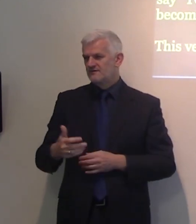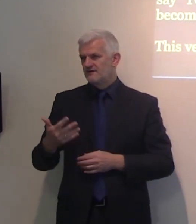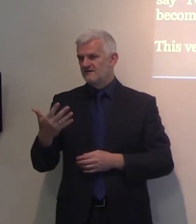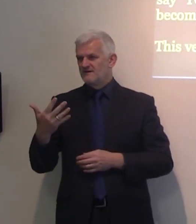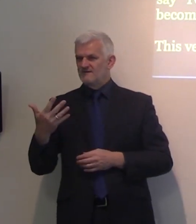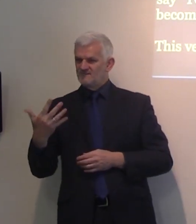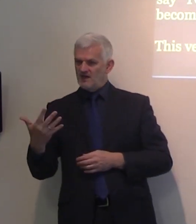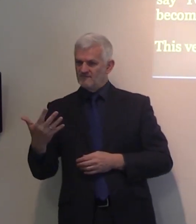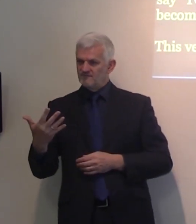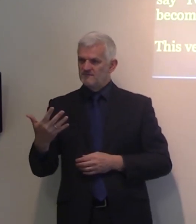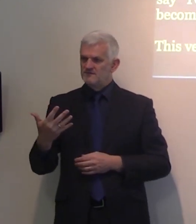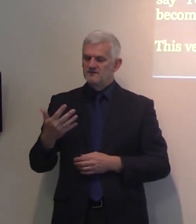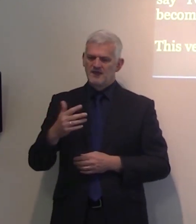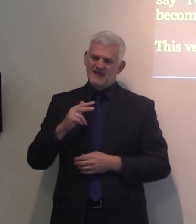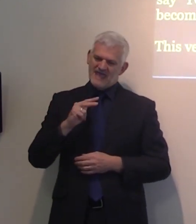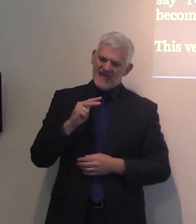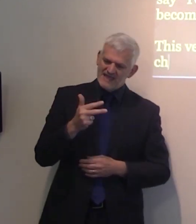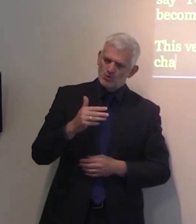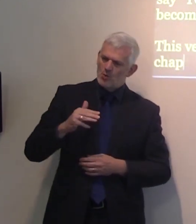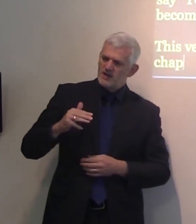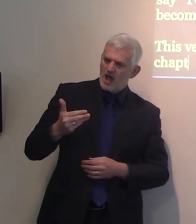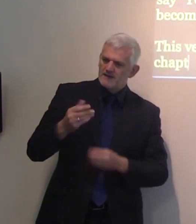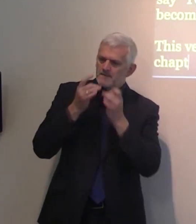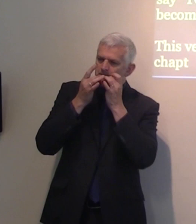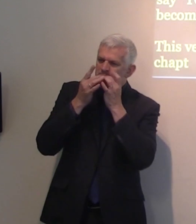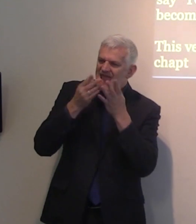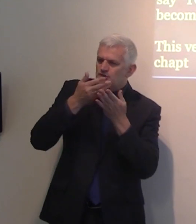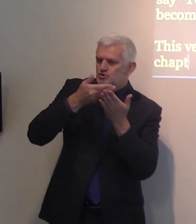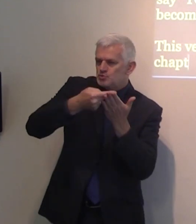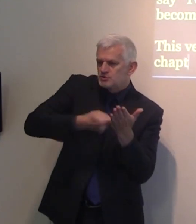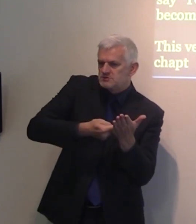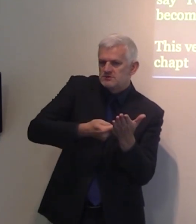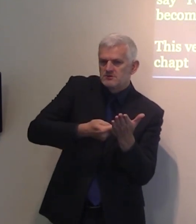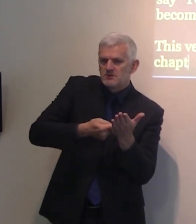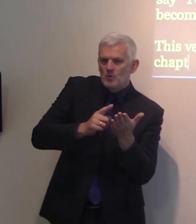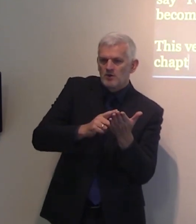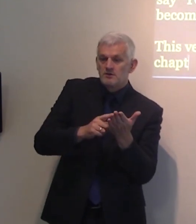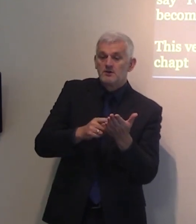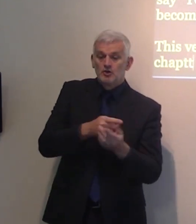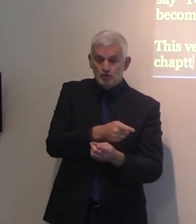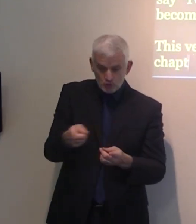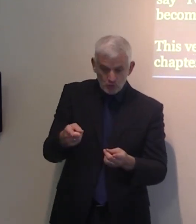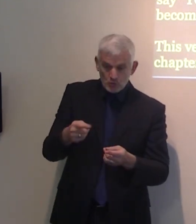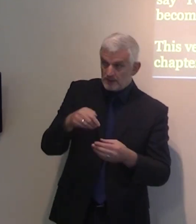beatitudes happening, the great blessing of the people who belong to the kingdom of God.